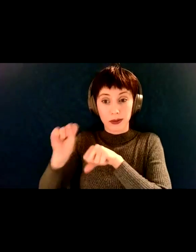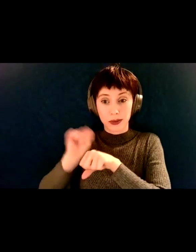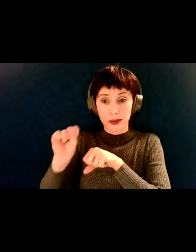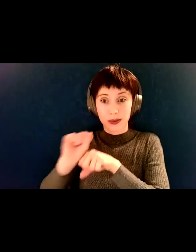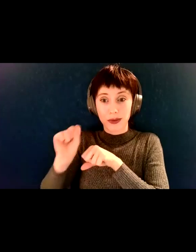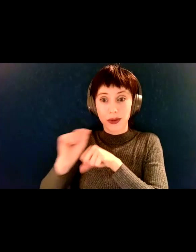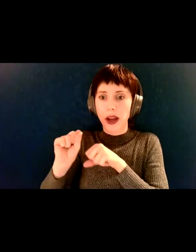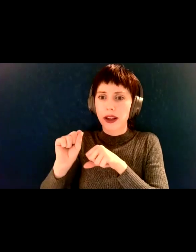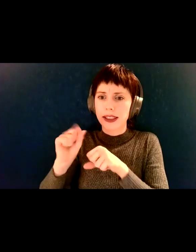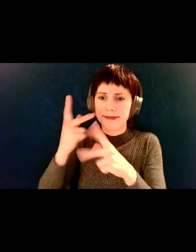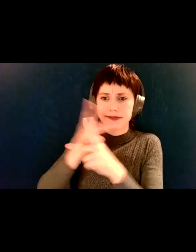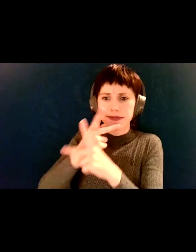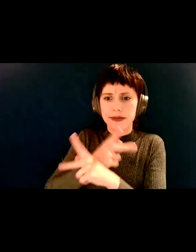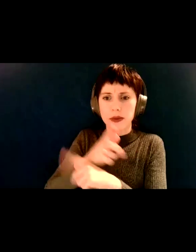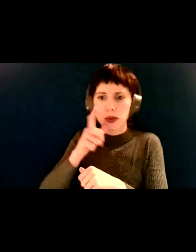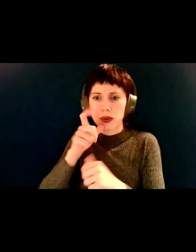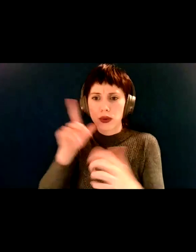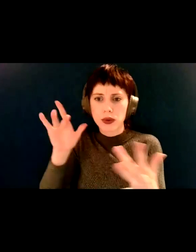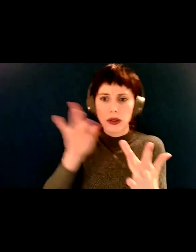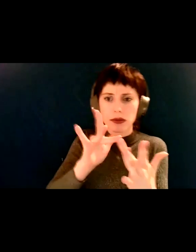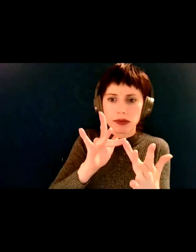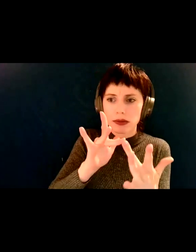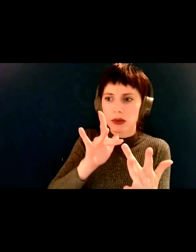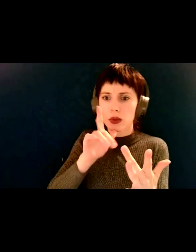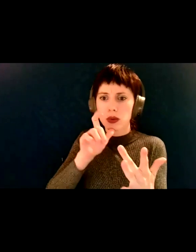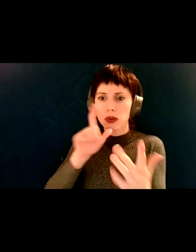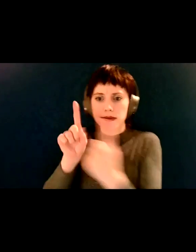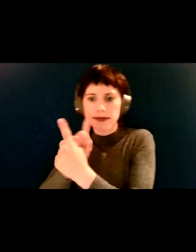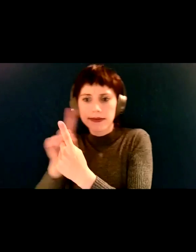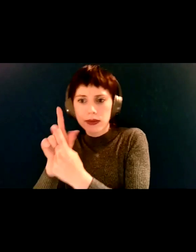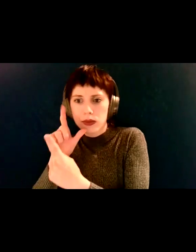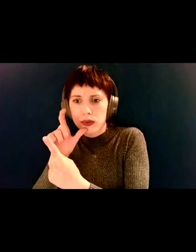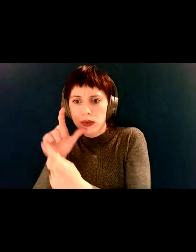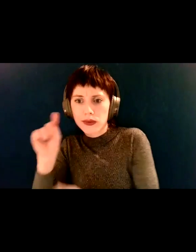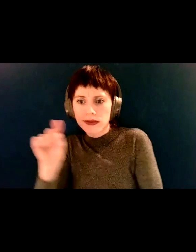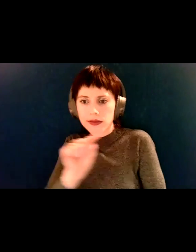And letting people know that